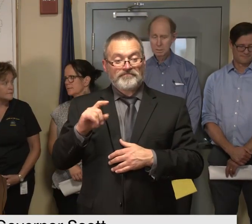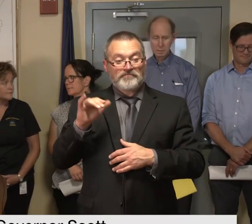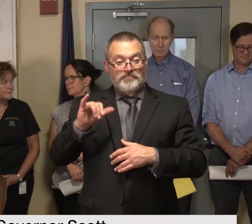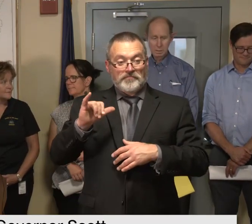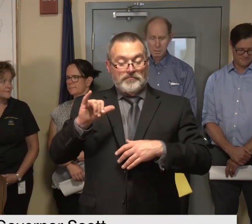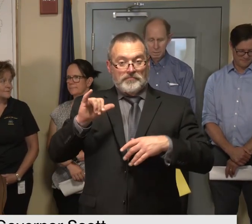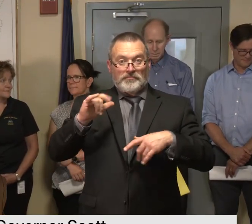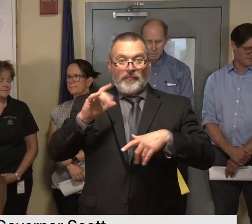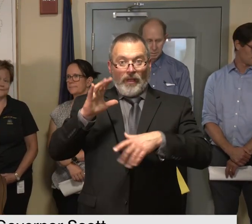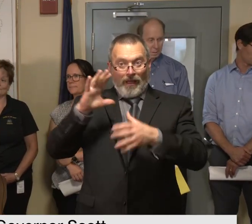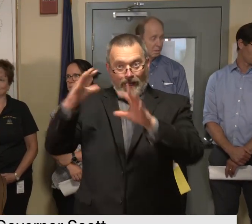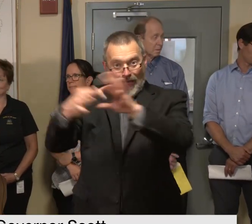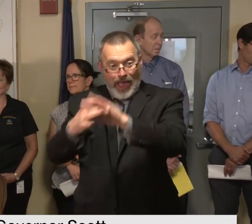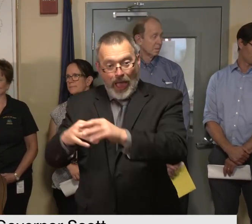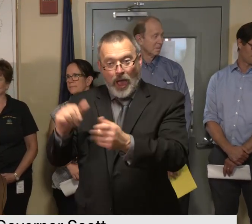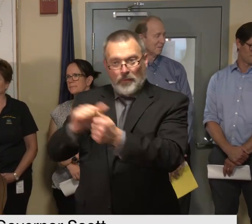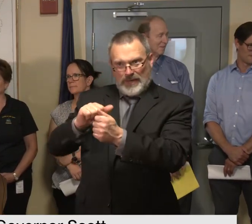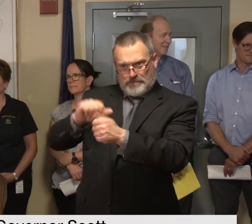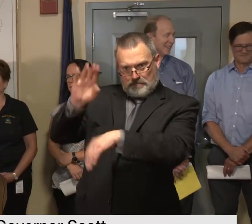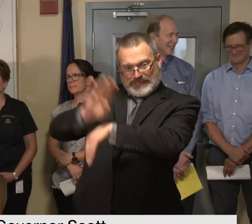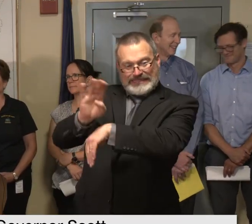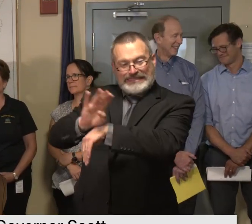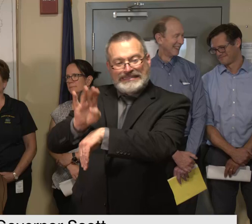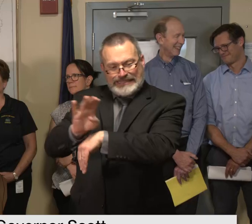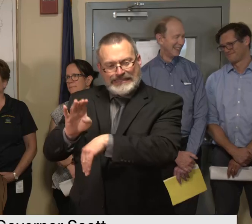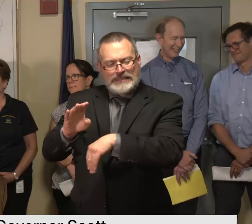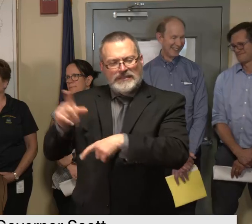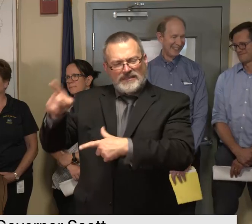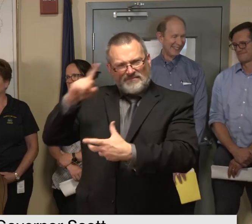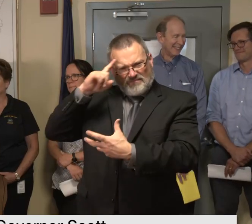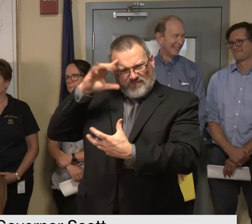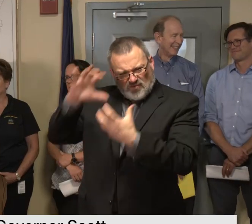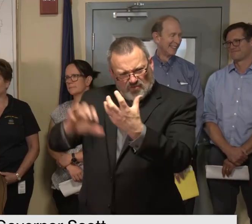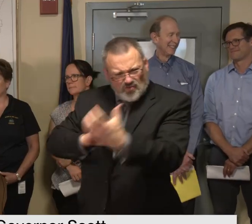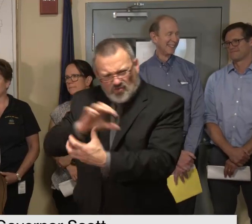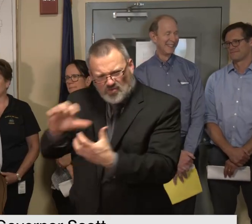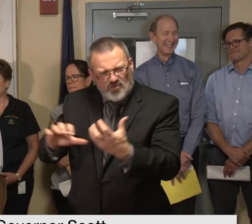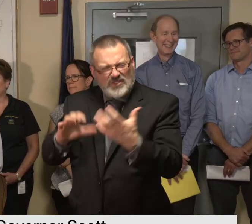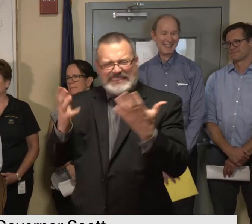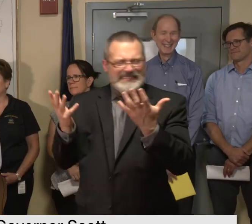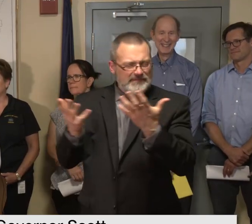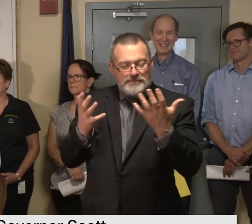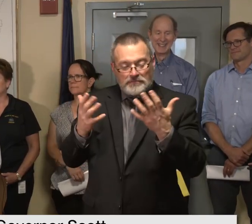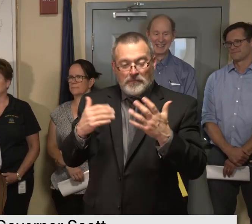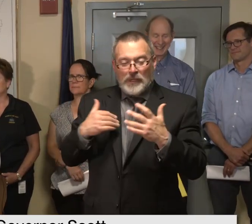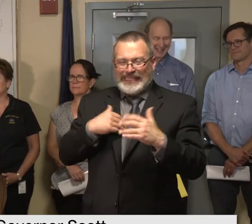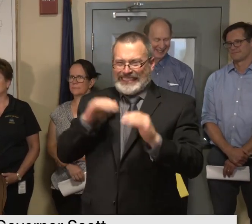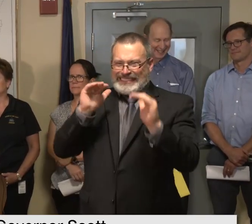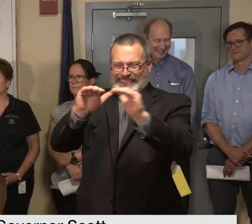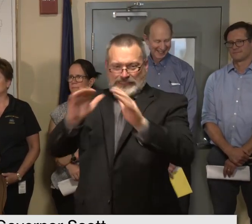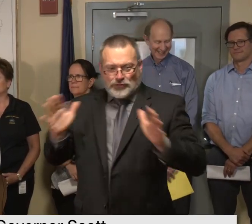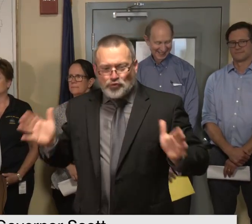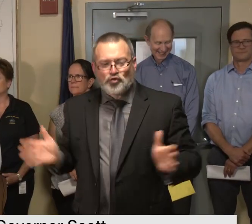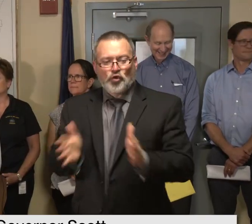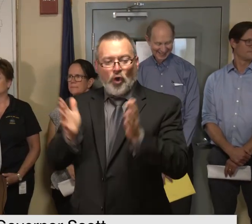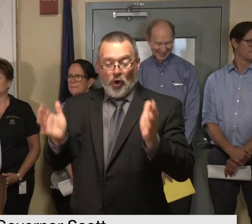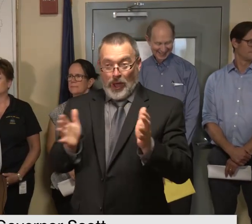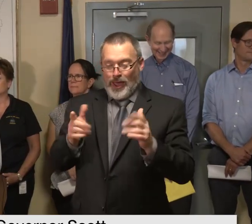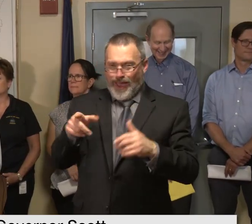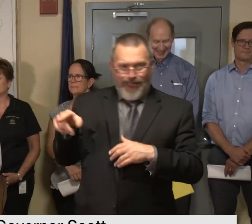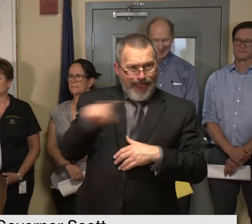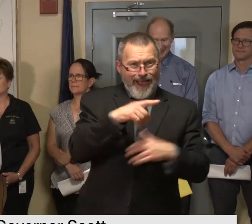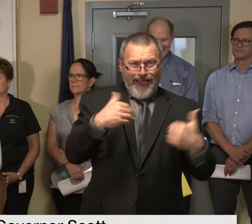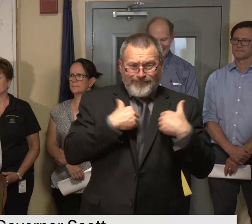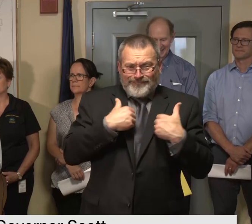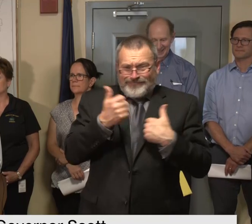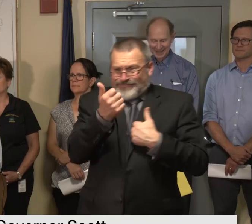that was a source of confusion before we encourage everyone with any damage to call 211 so we can collect